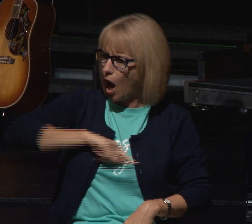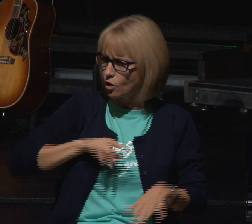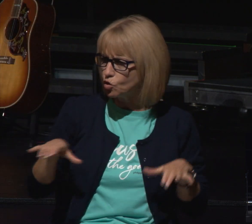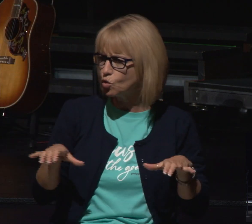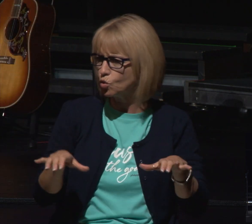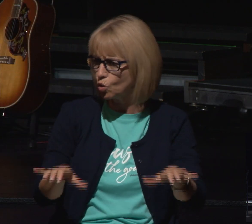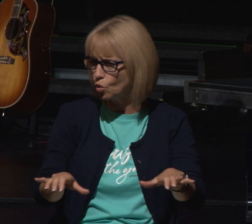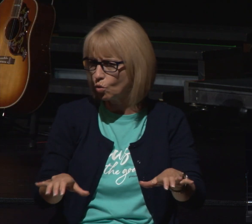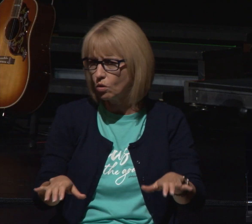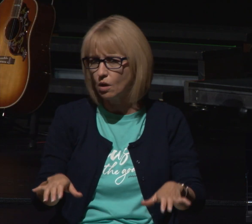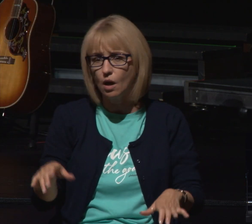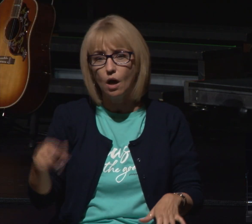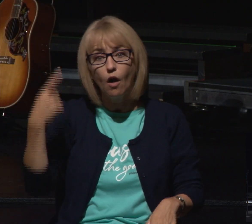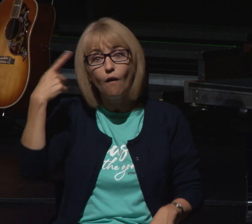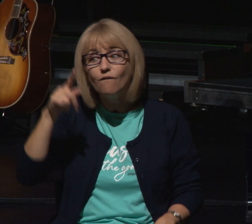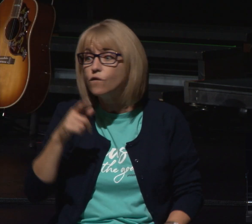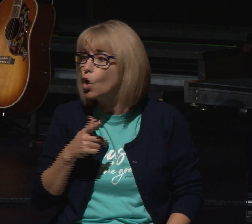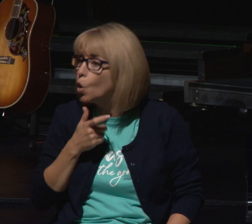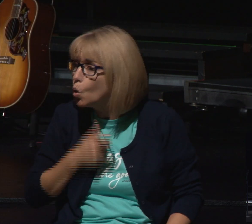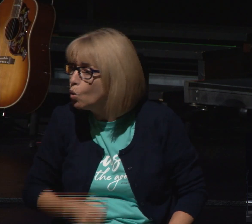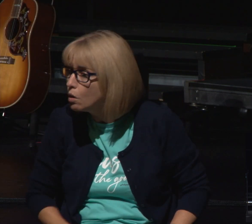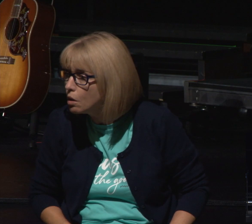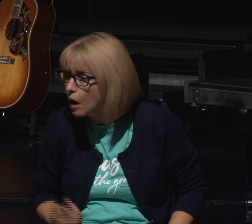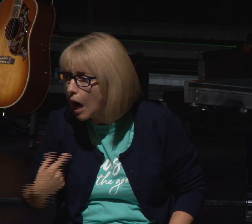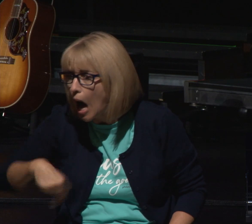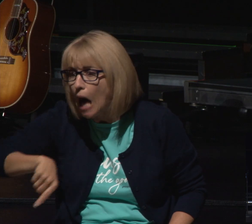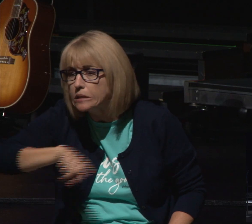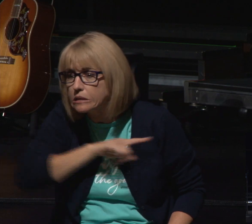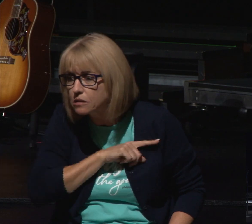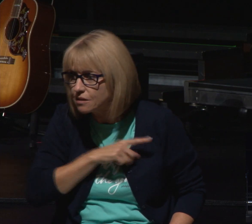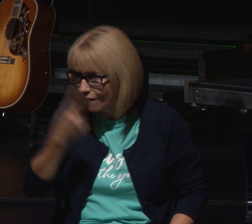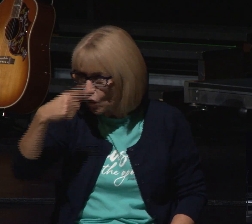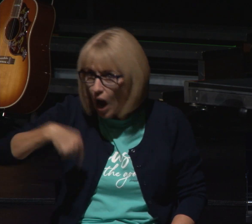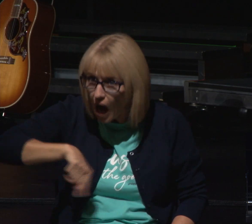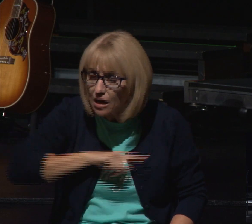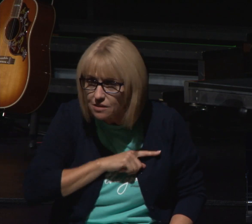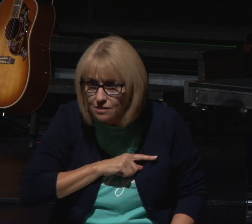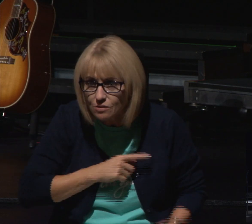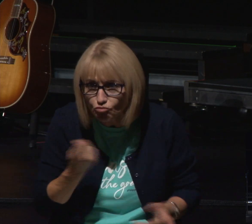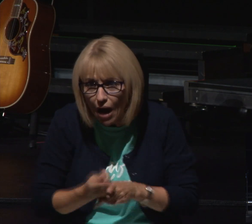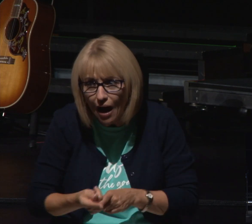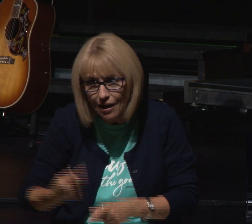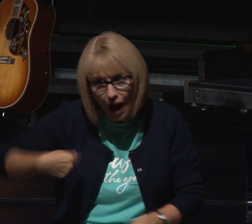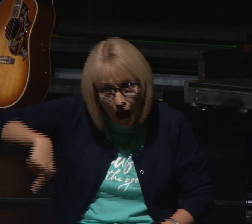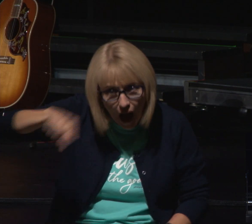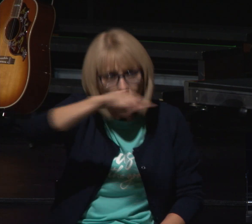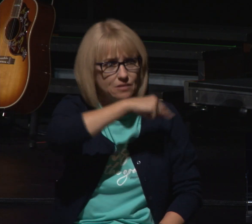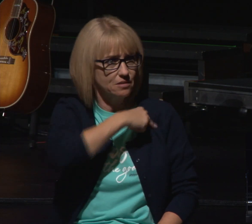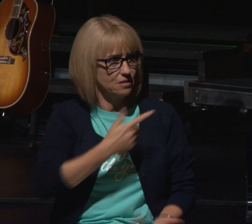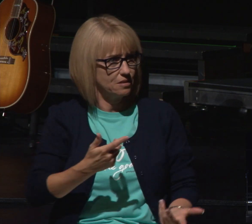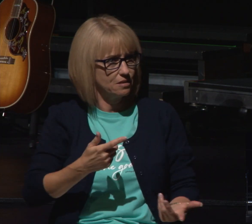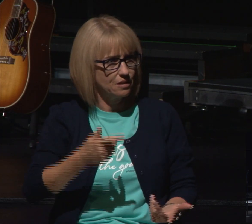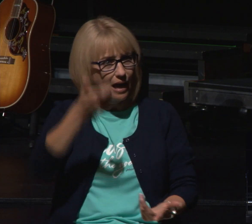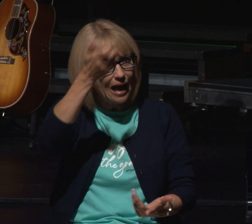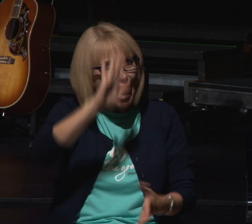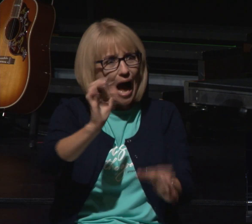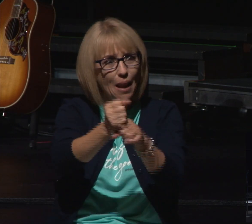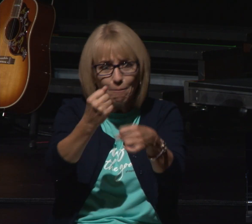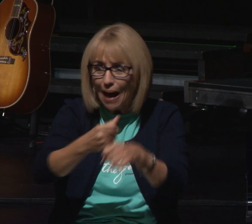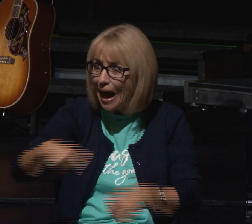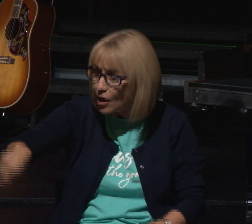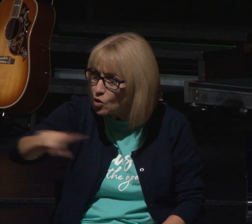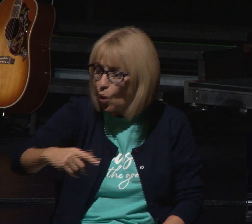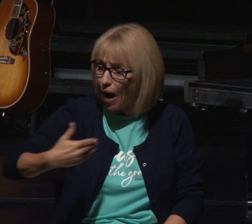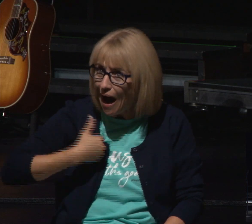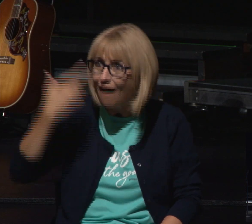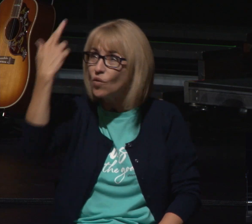do what is the word for who so god has created you and designed you he's given you a purpose there's good